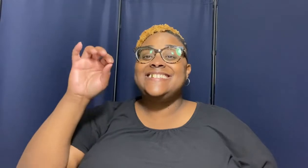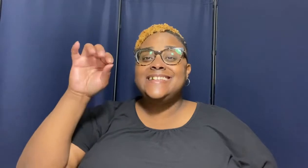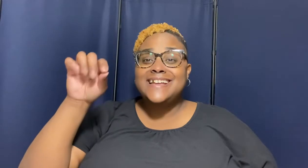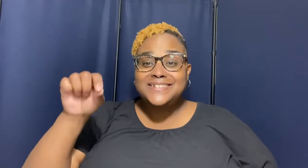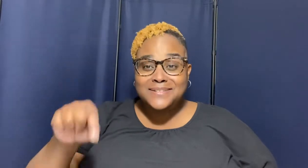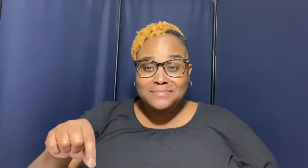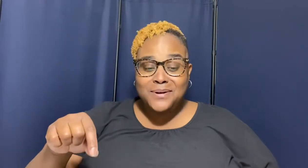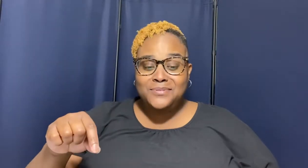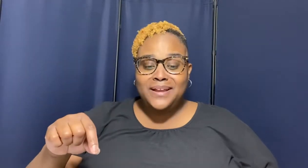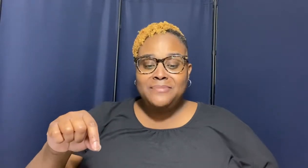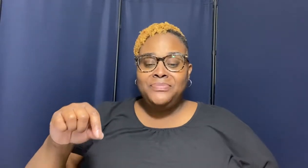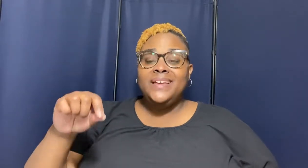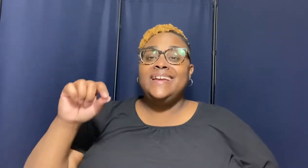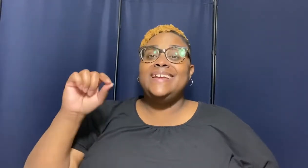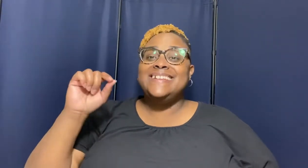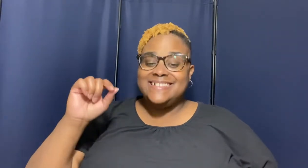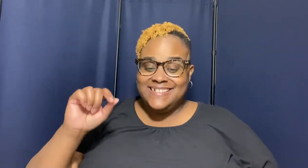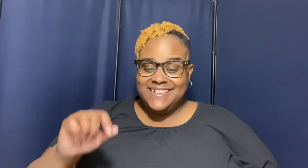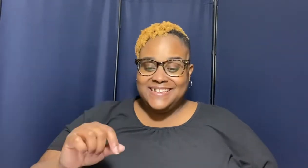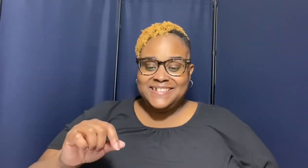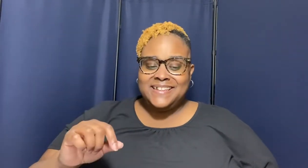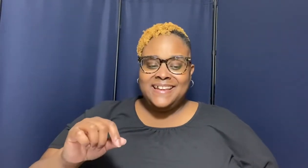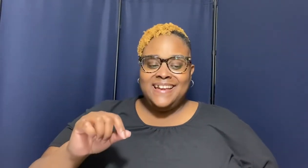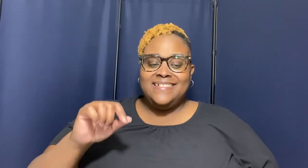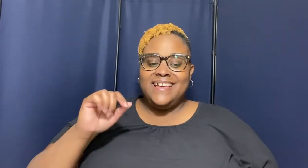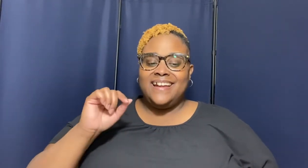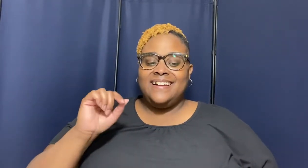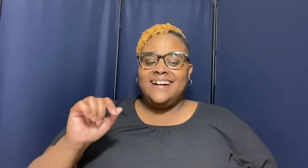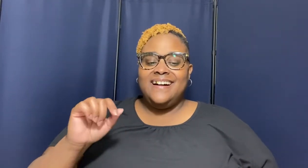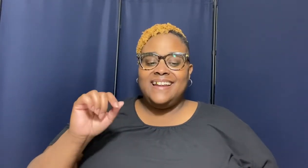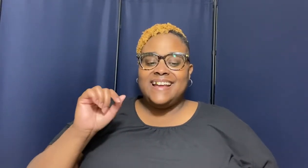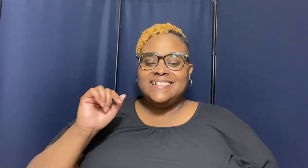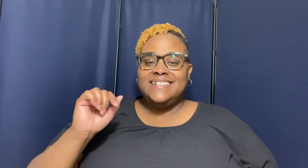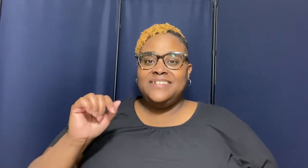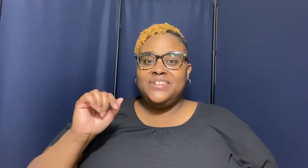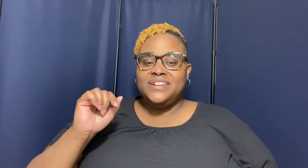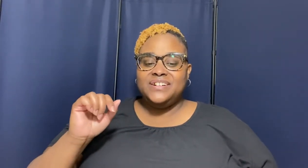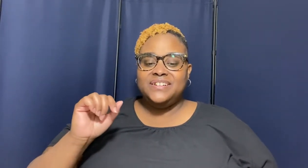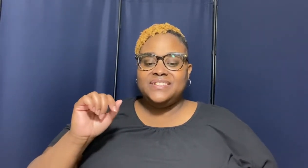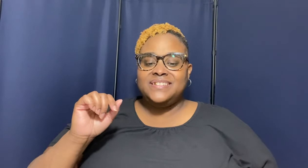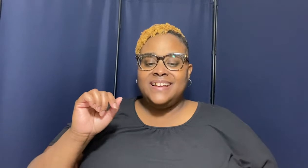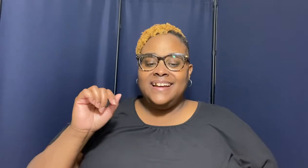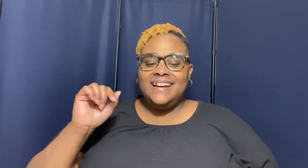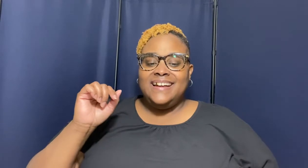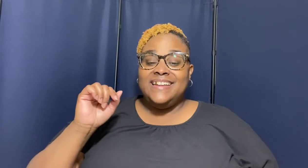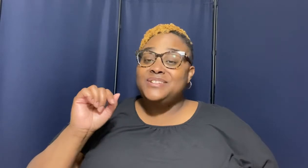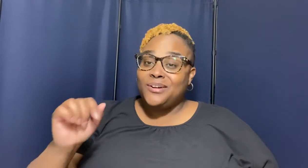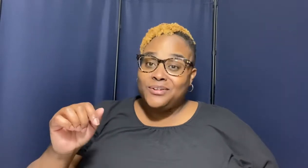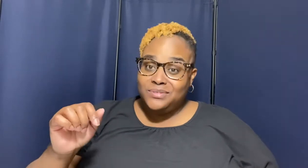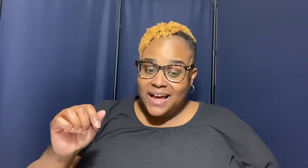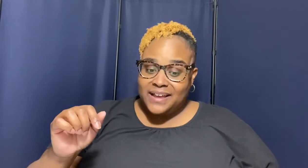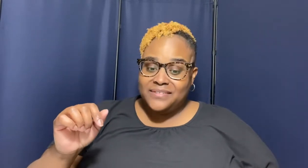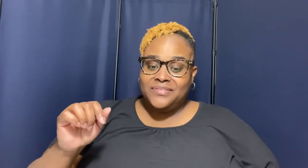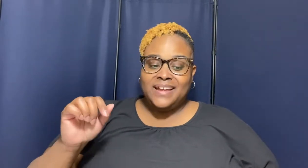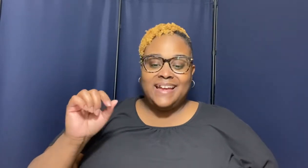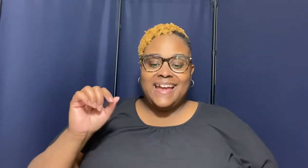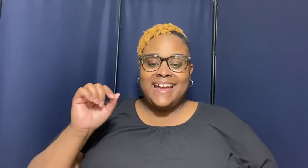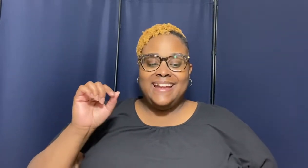testimony is this that god has given us eternal life and